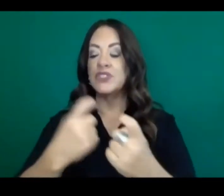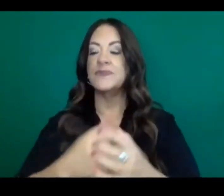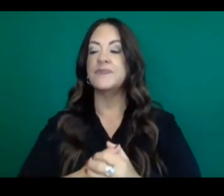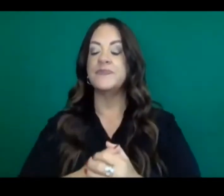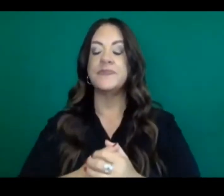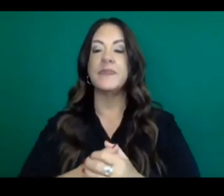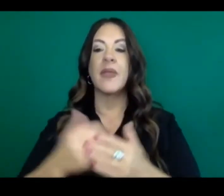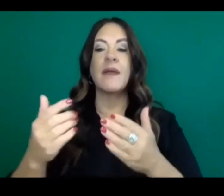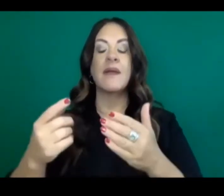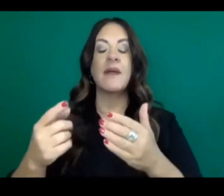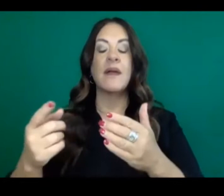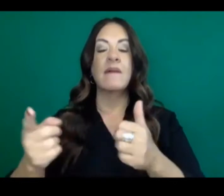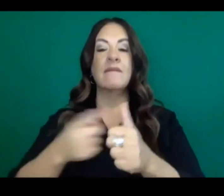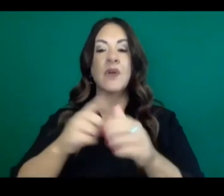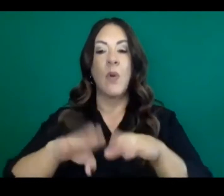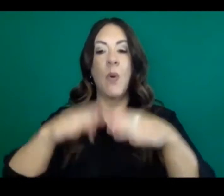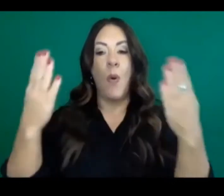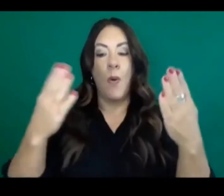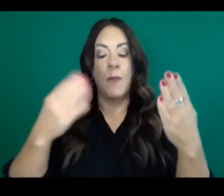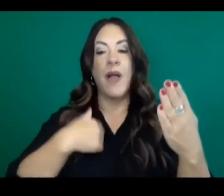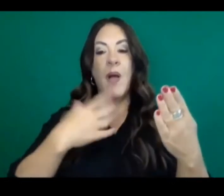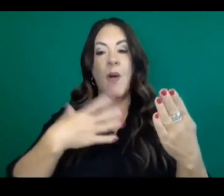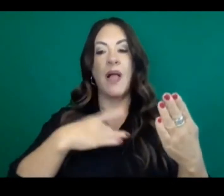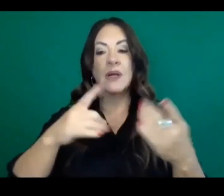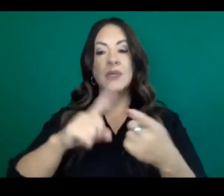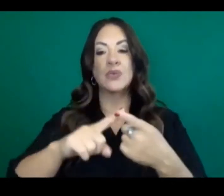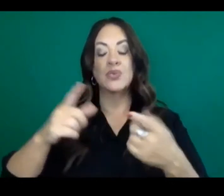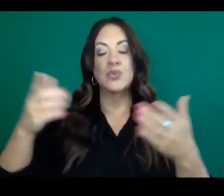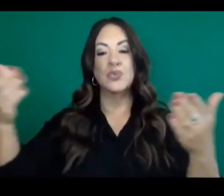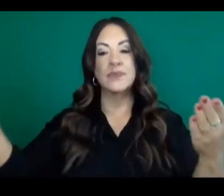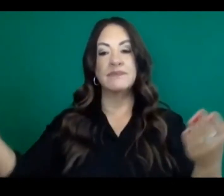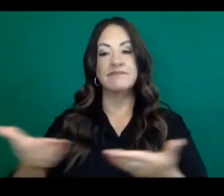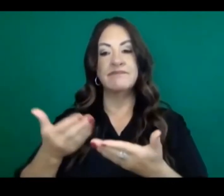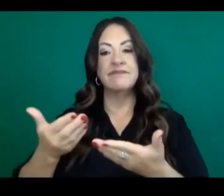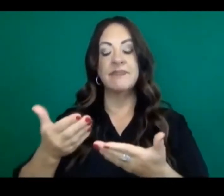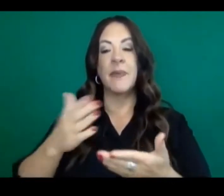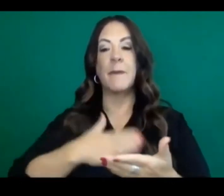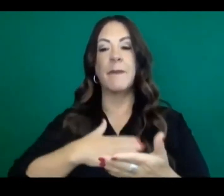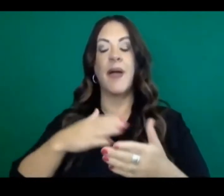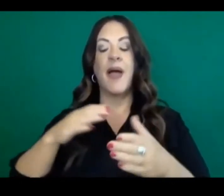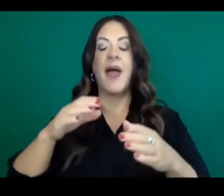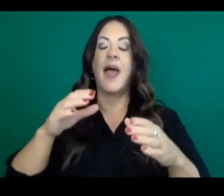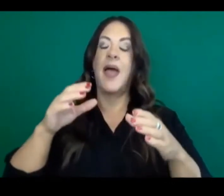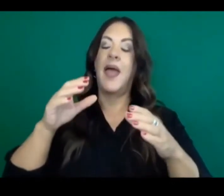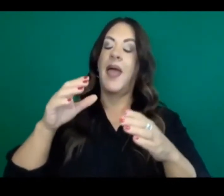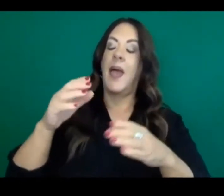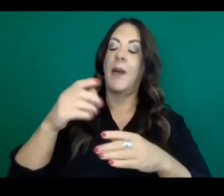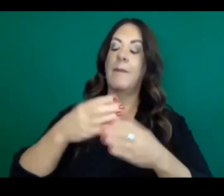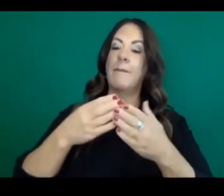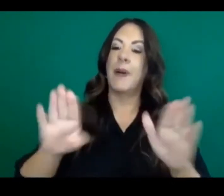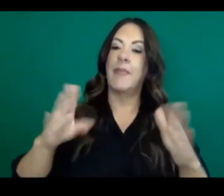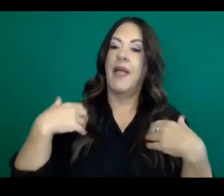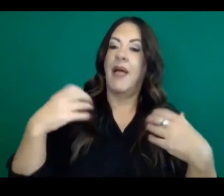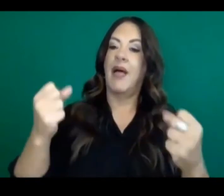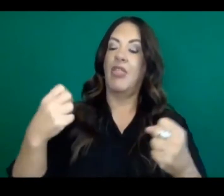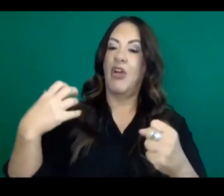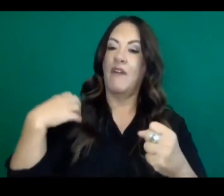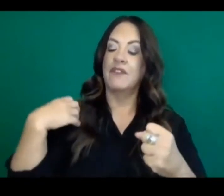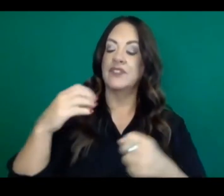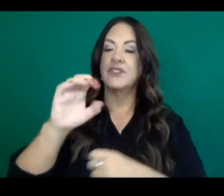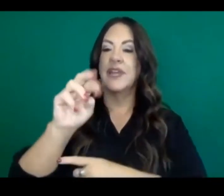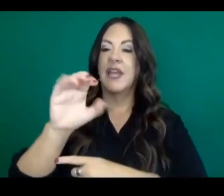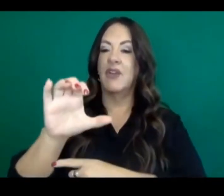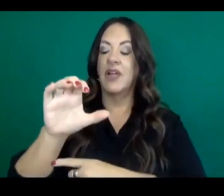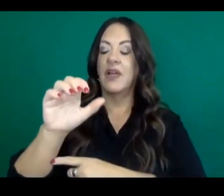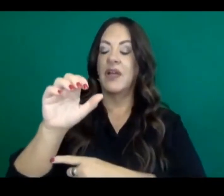up my colleague, our Acting State Public Health Officer, Dr. Erica Pond, to walk